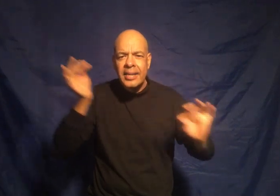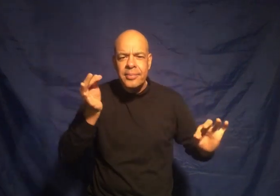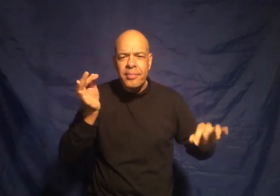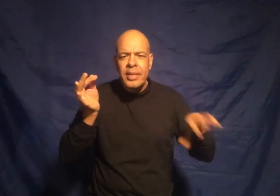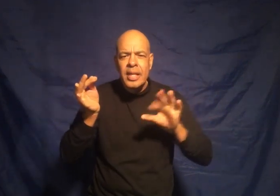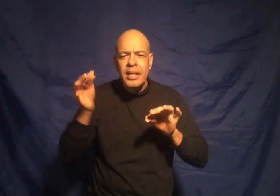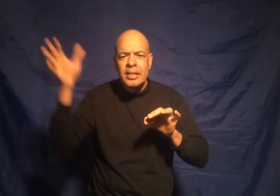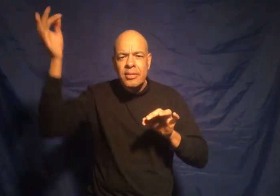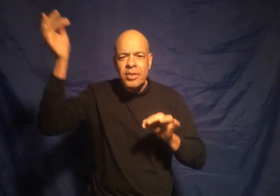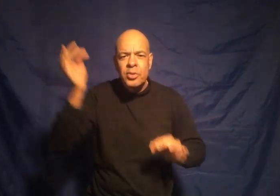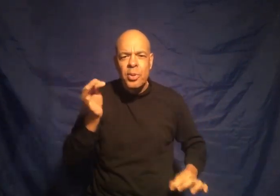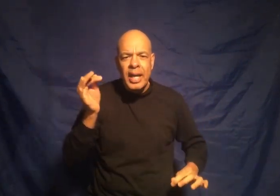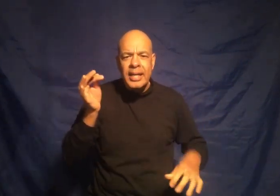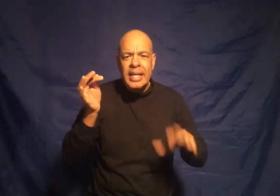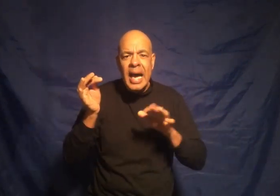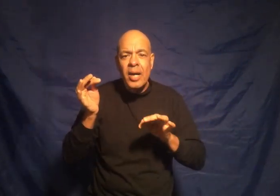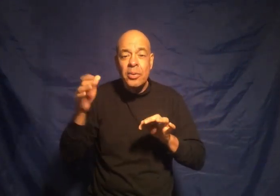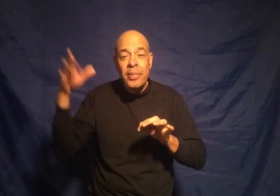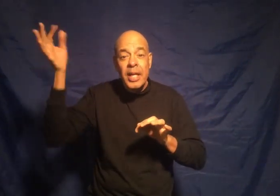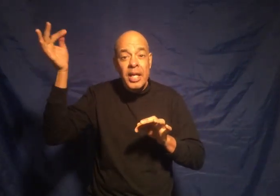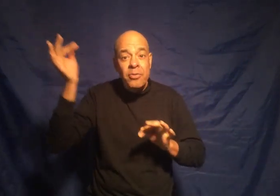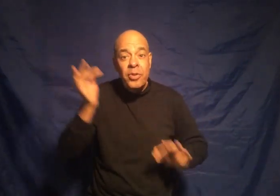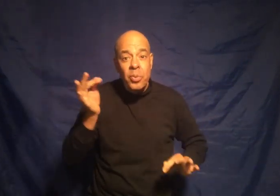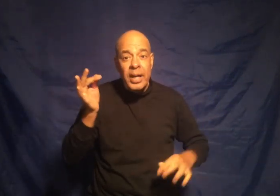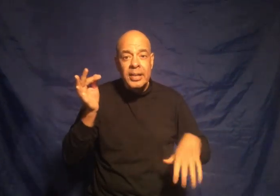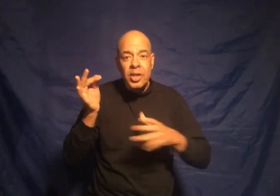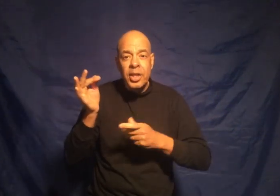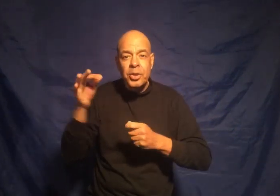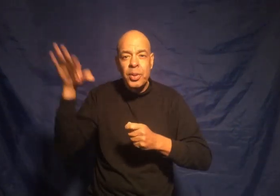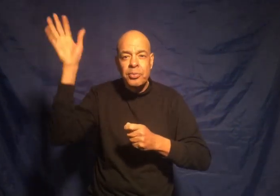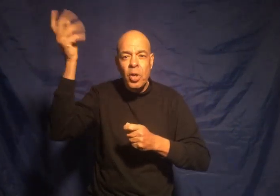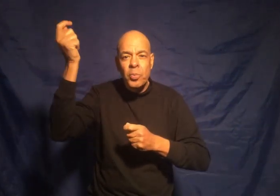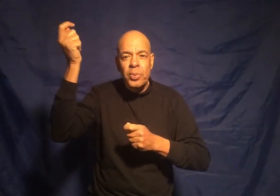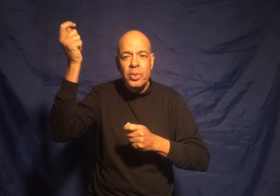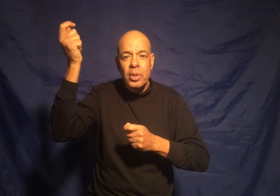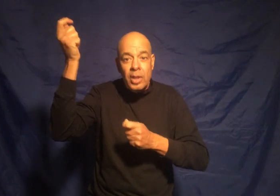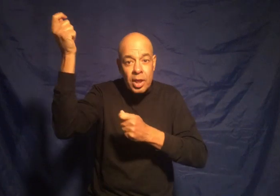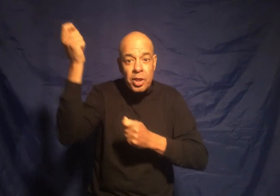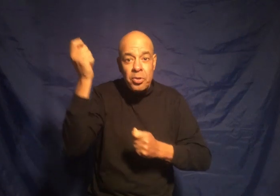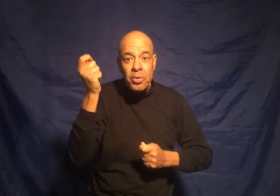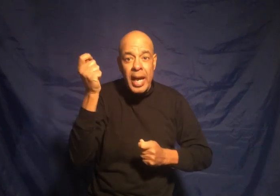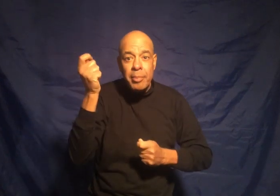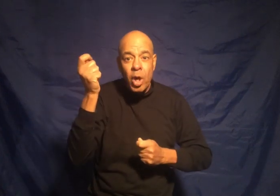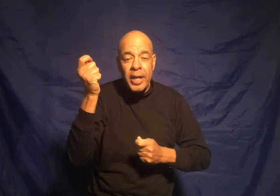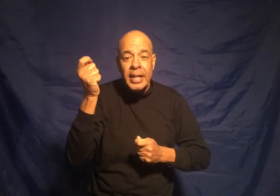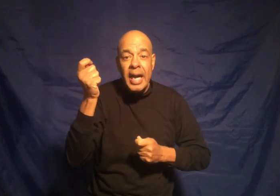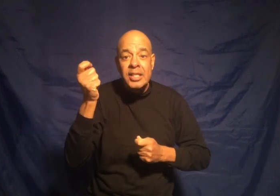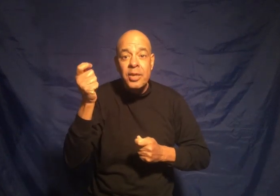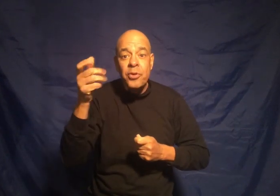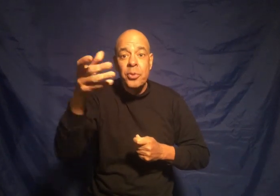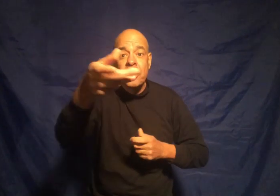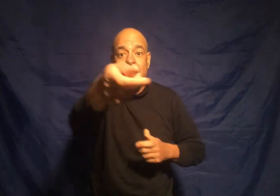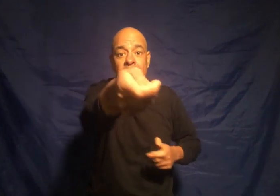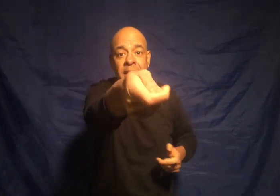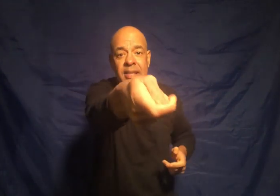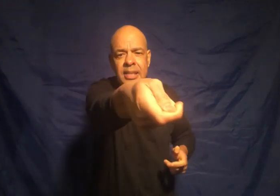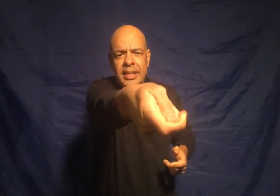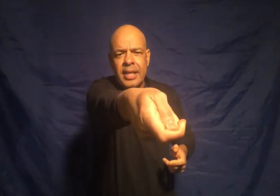this invisible line now if you want to turn into a rope you grab on as if you were grabbing a stick